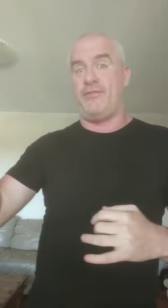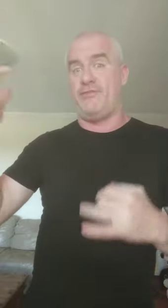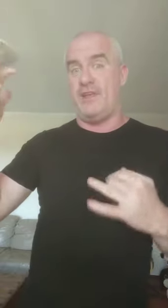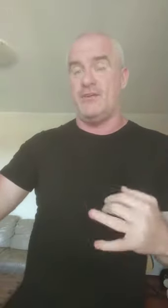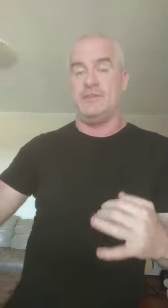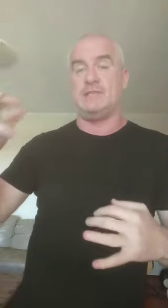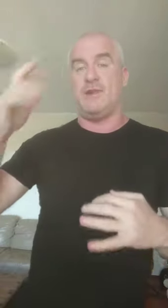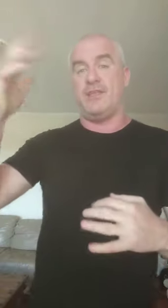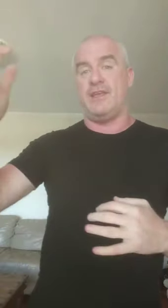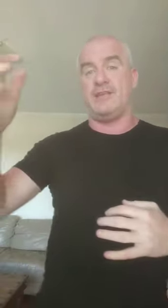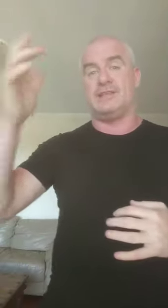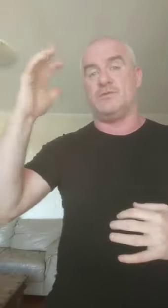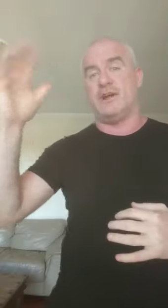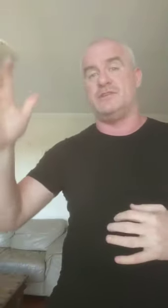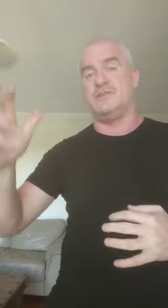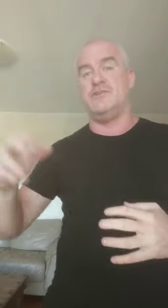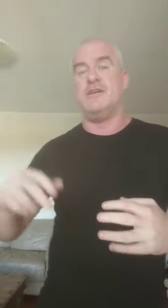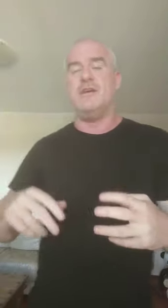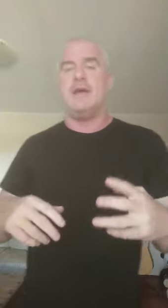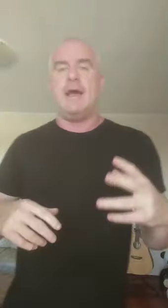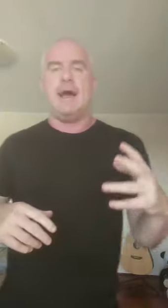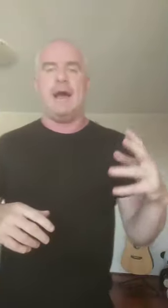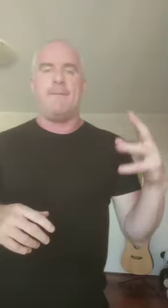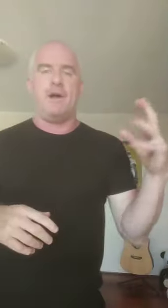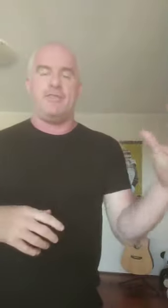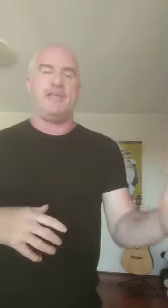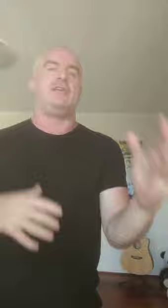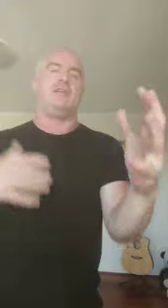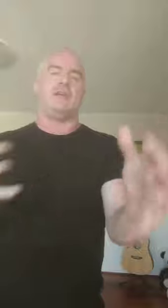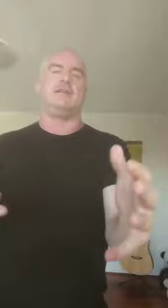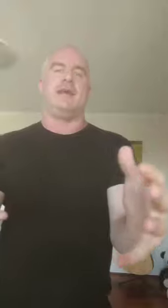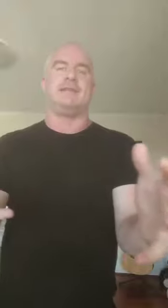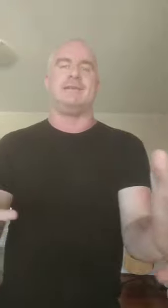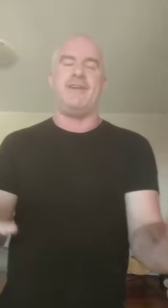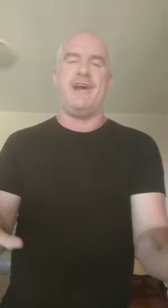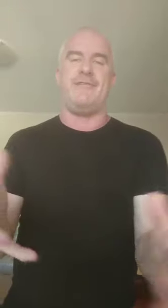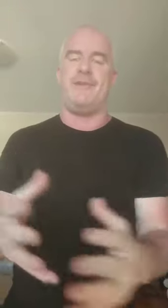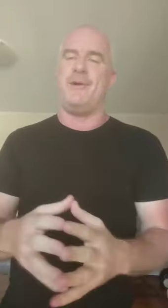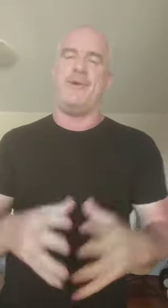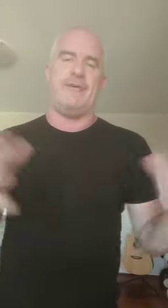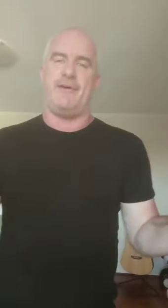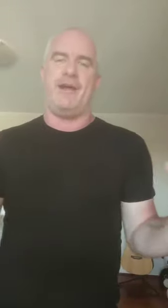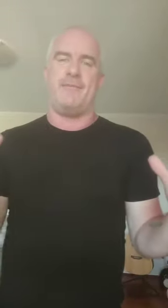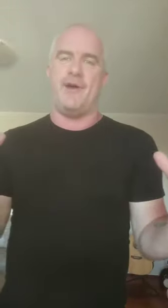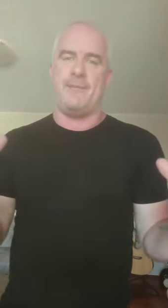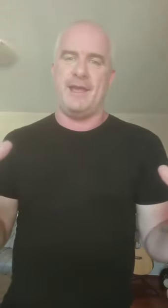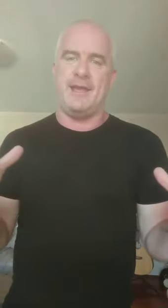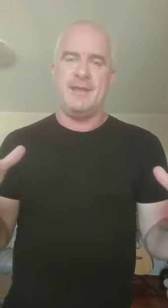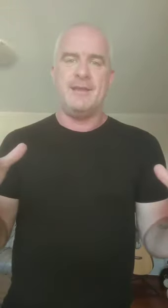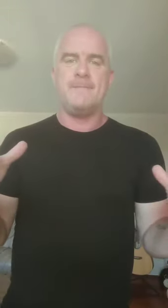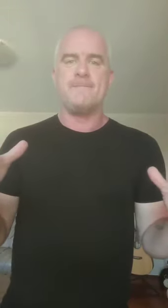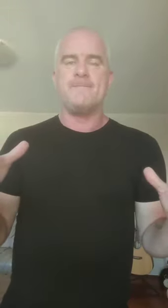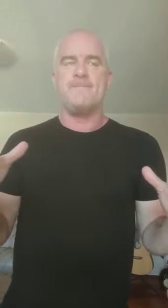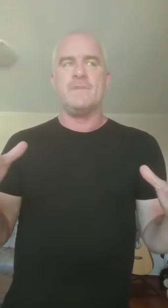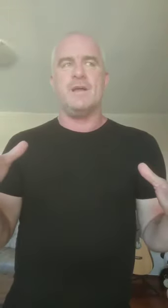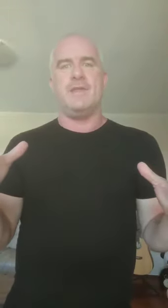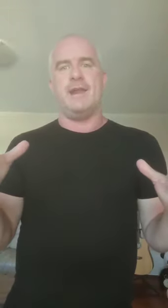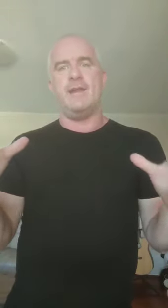feel, this is what I think, this is what I do, I think you can get some value from it, whatever it might be, then